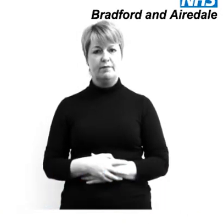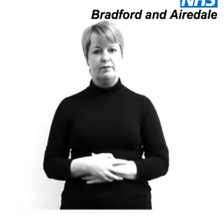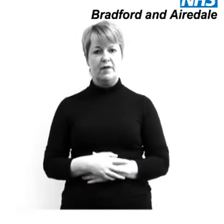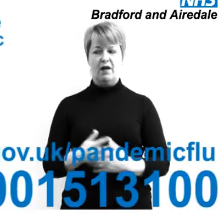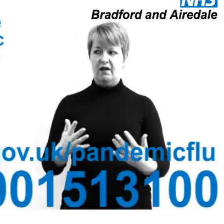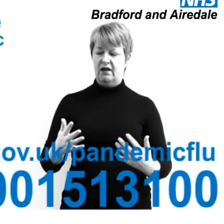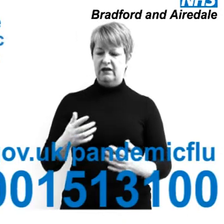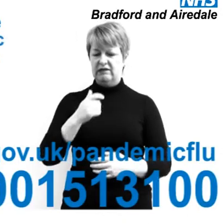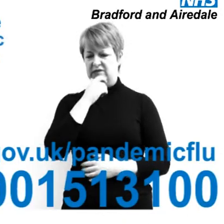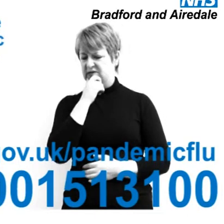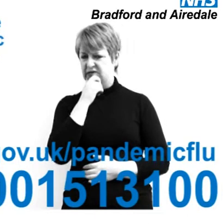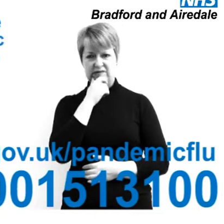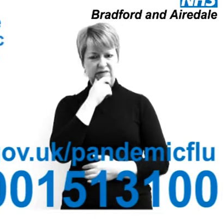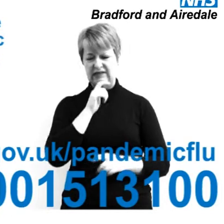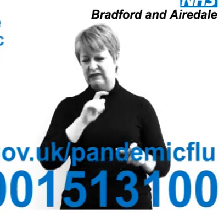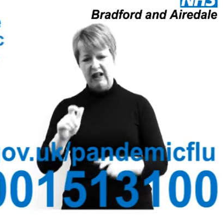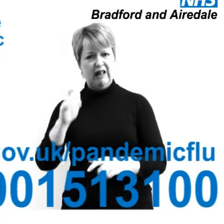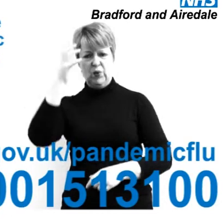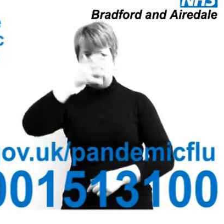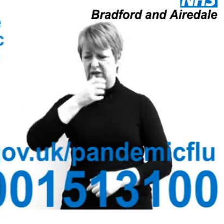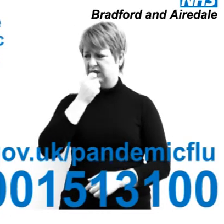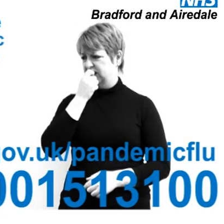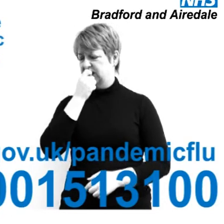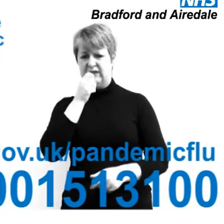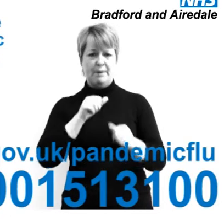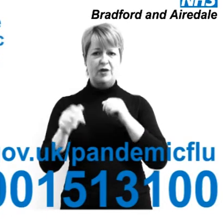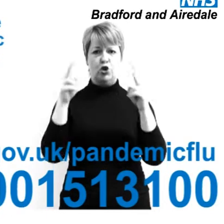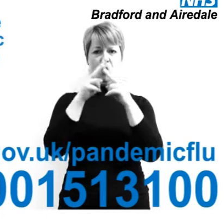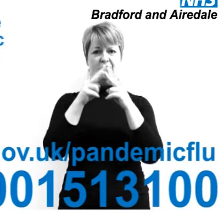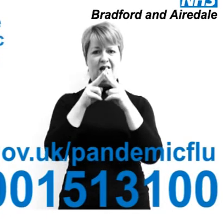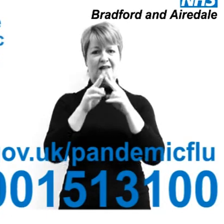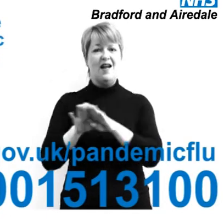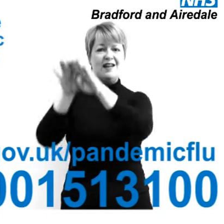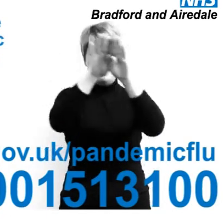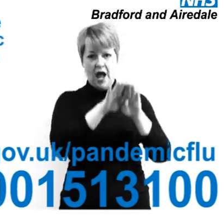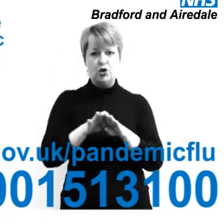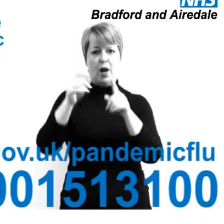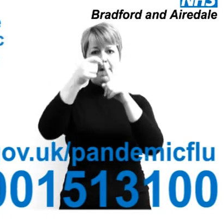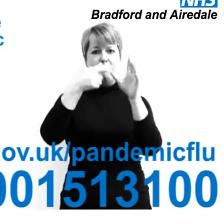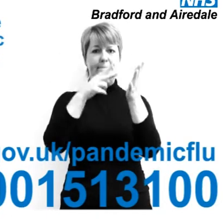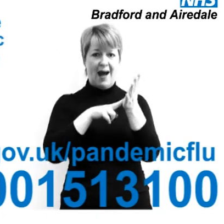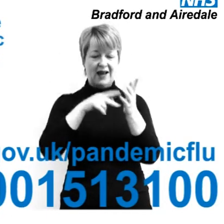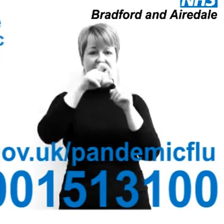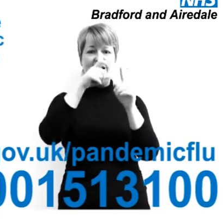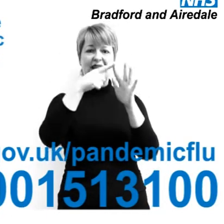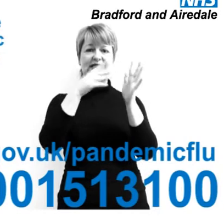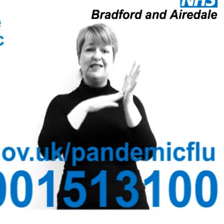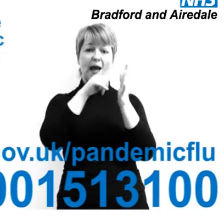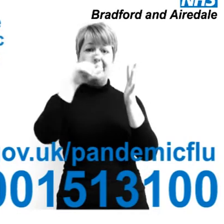If you are still concerned, call the National Pandemic Flu Service on 0800 151